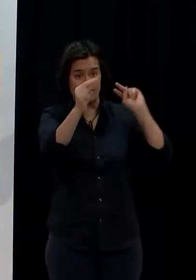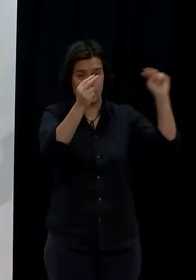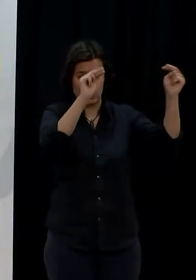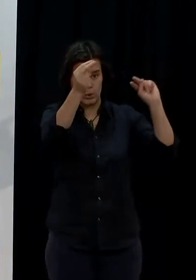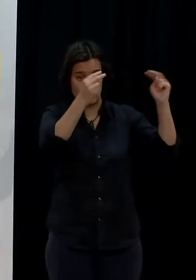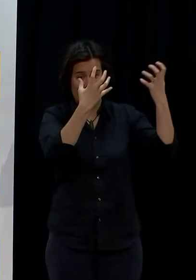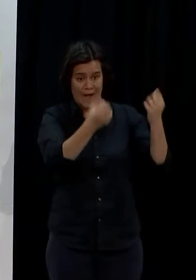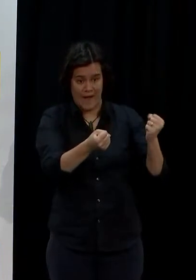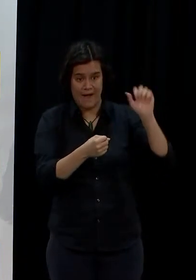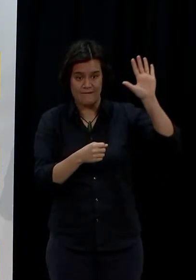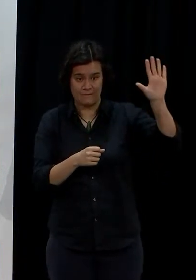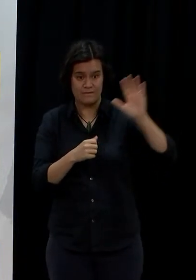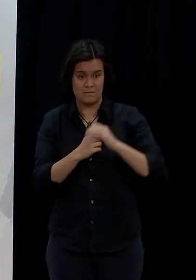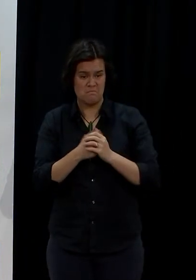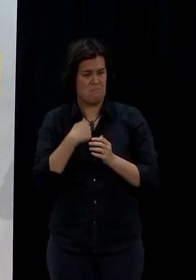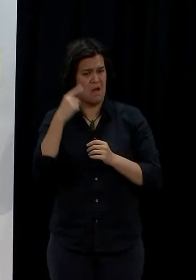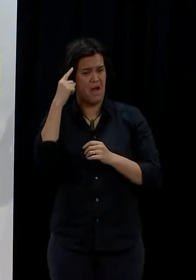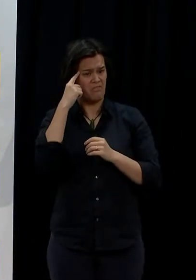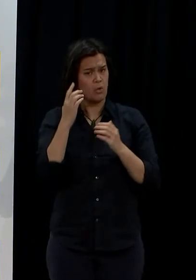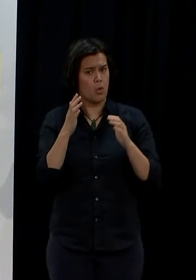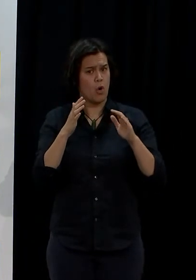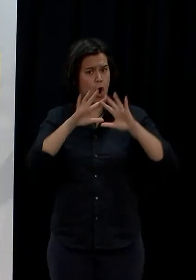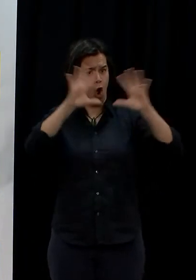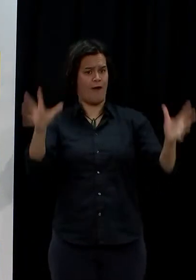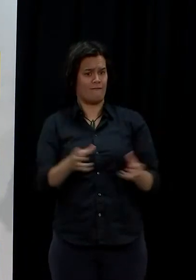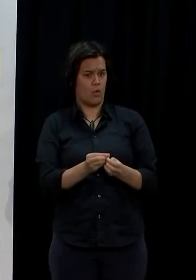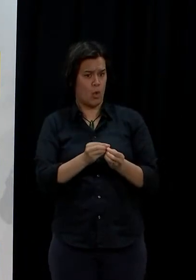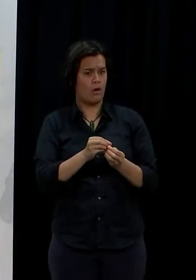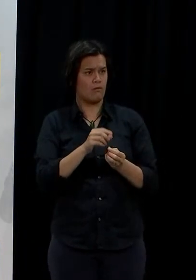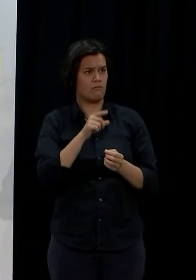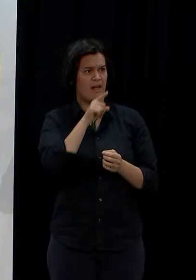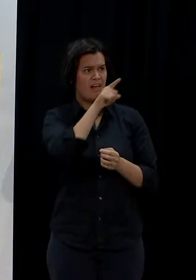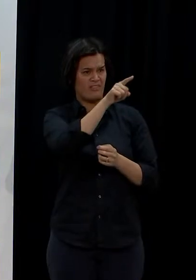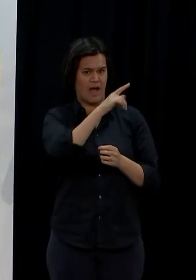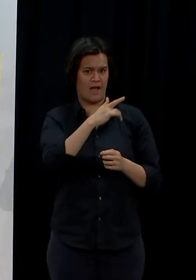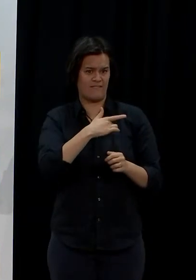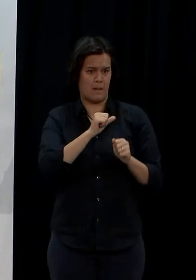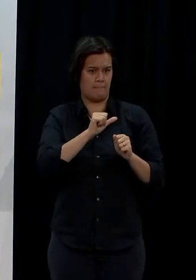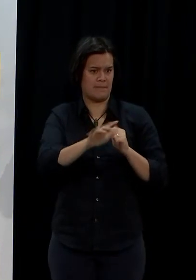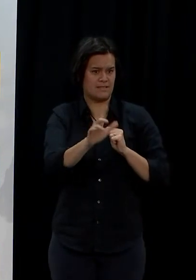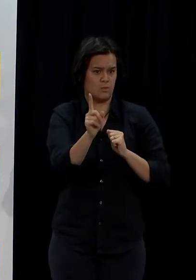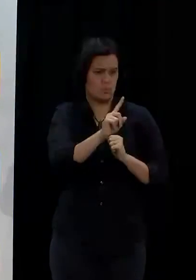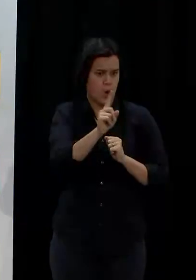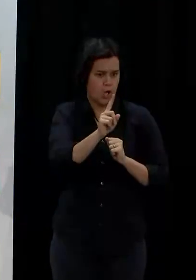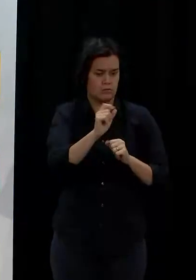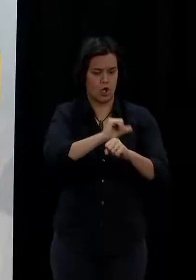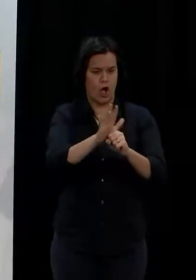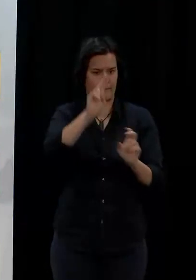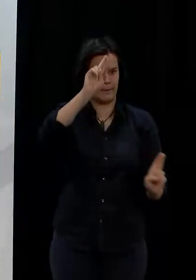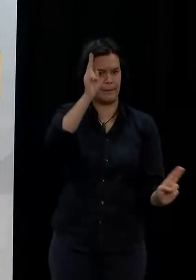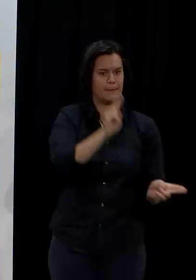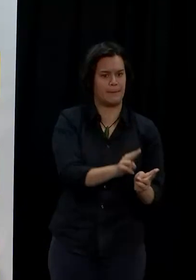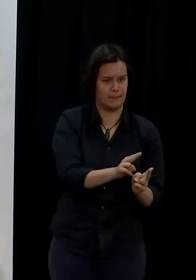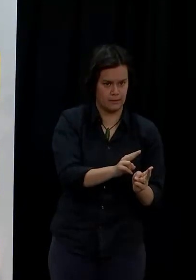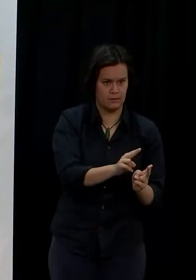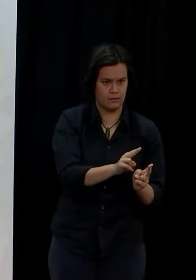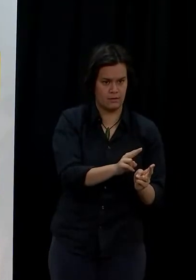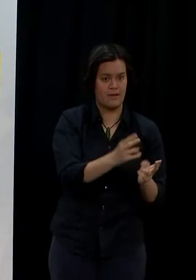actually think you'd see generally that their view would be keeping those cases down while you vaccinate has to be the goal, and that's certainly ours.